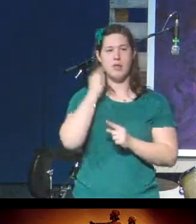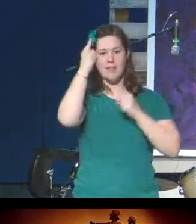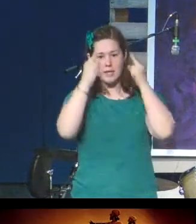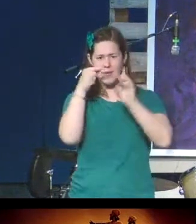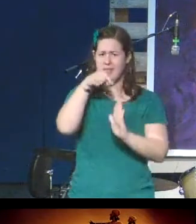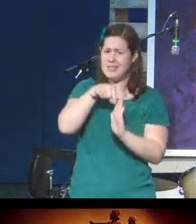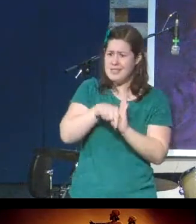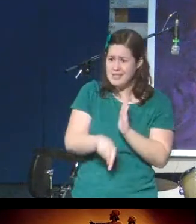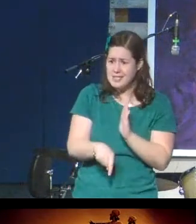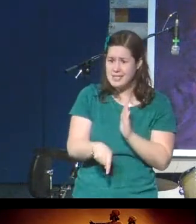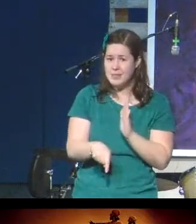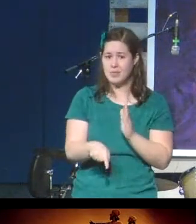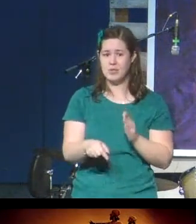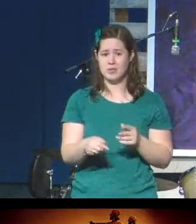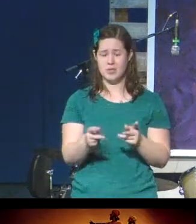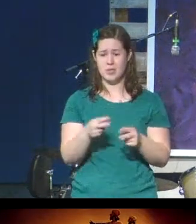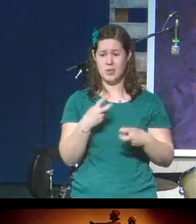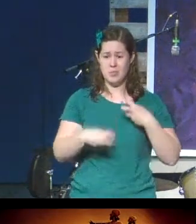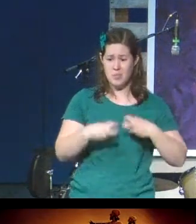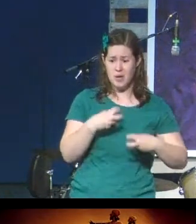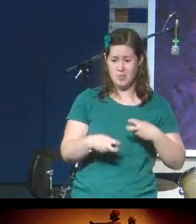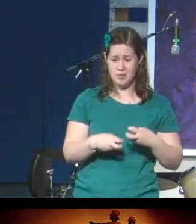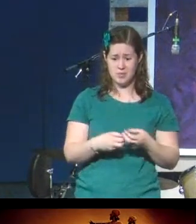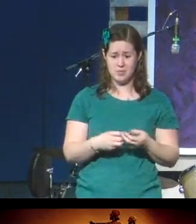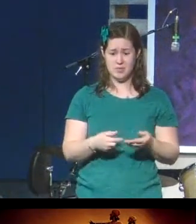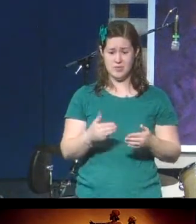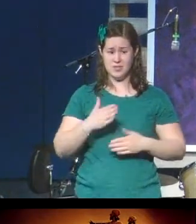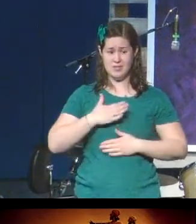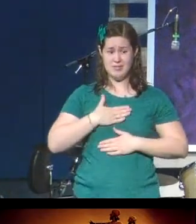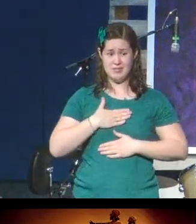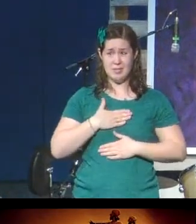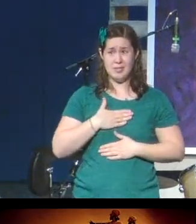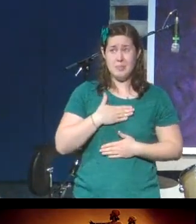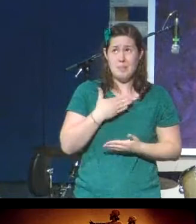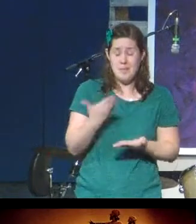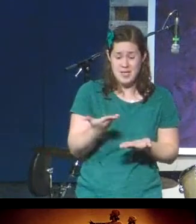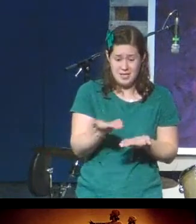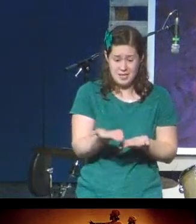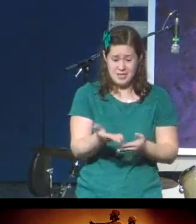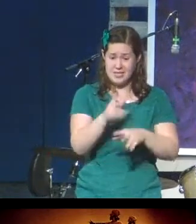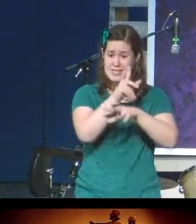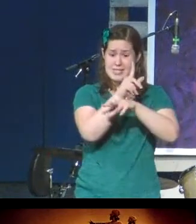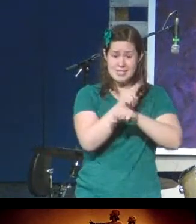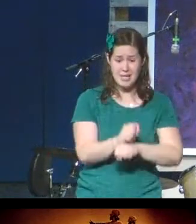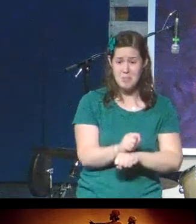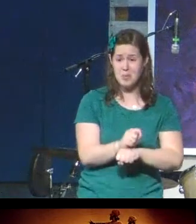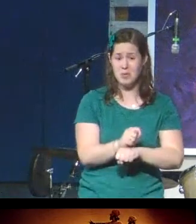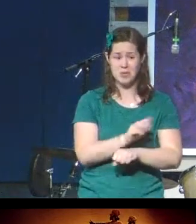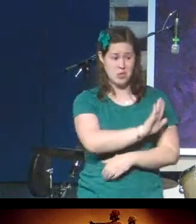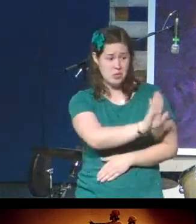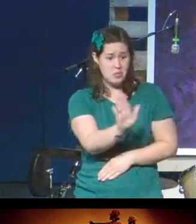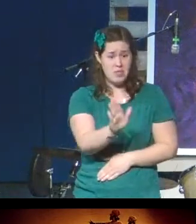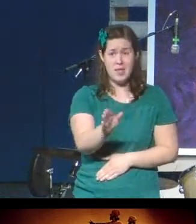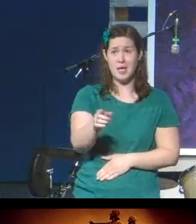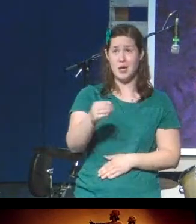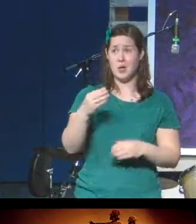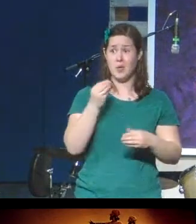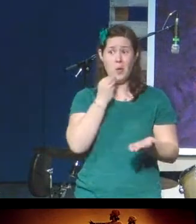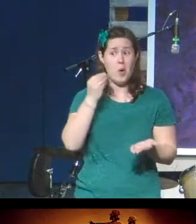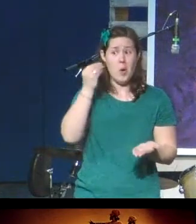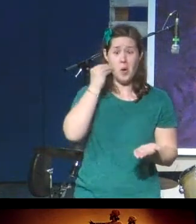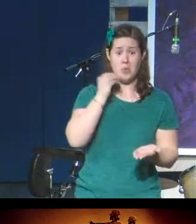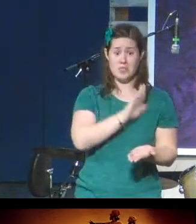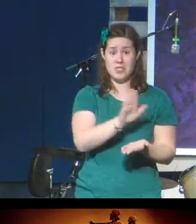admitting that this temple had been destroyed, that their homes had been destroyed, that a huge part of their life, their spiritual